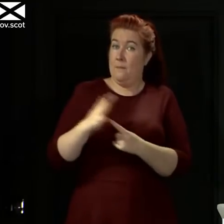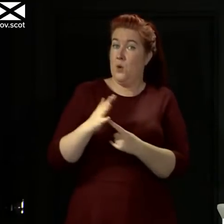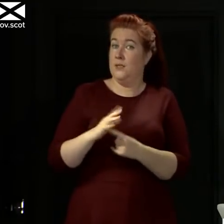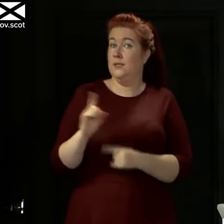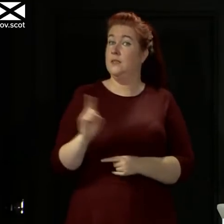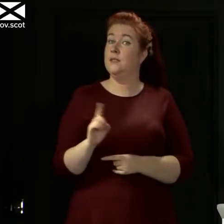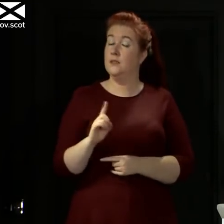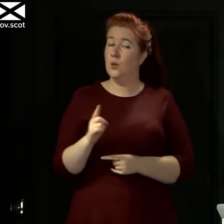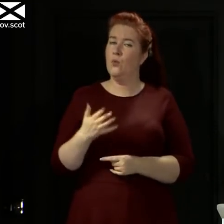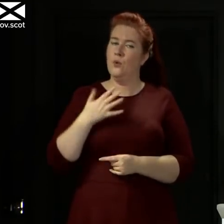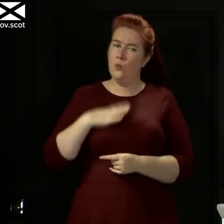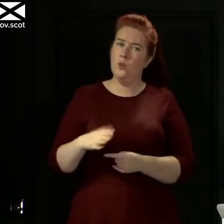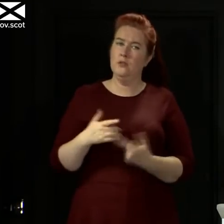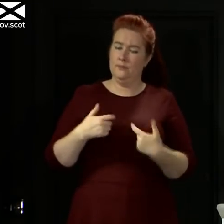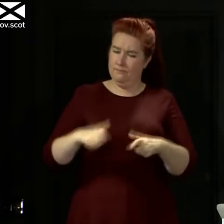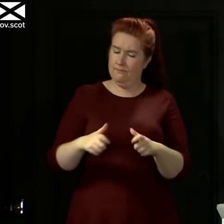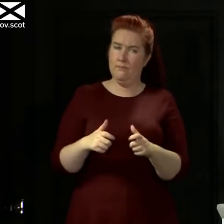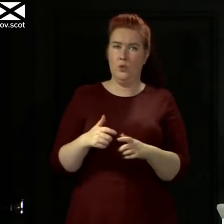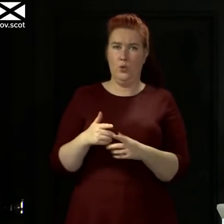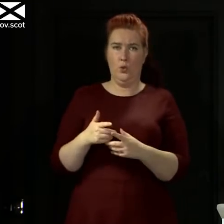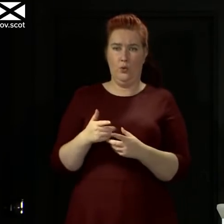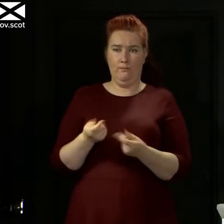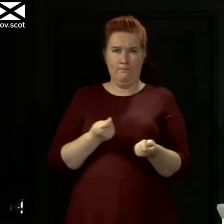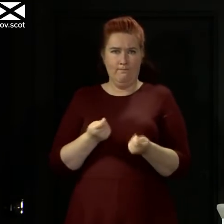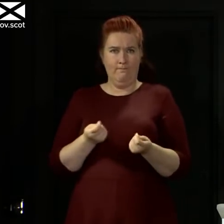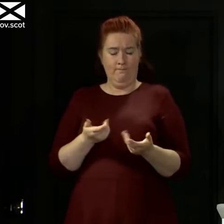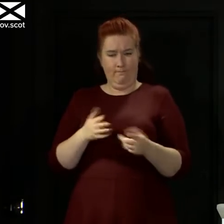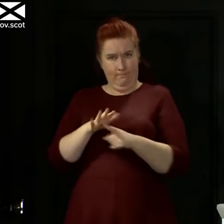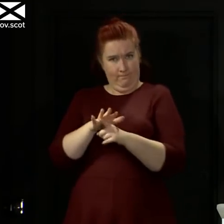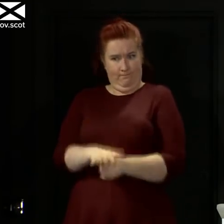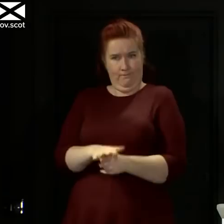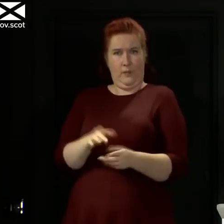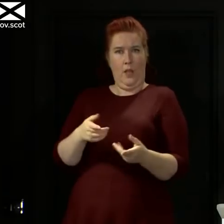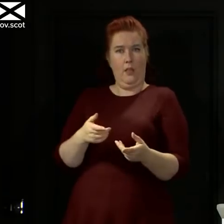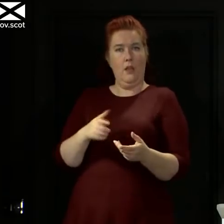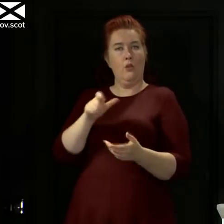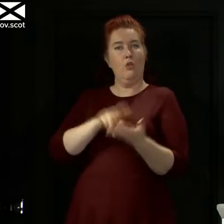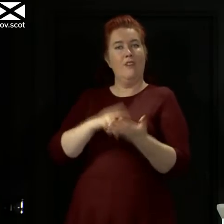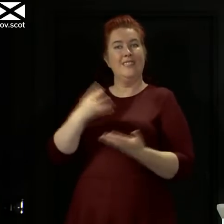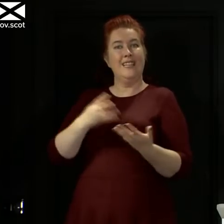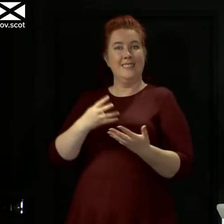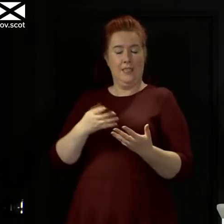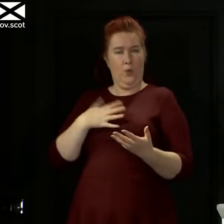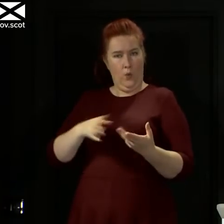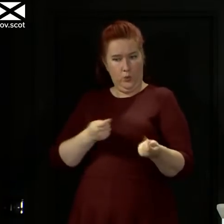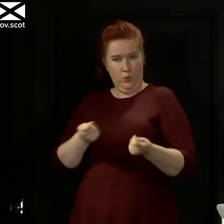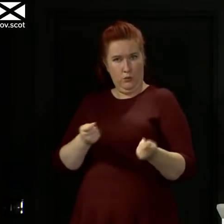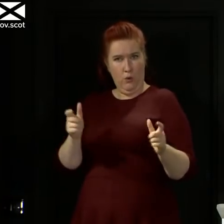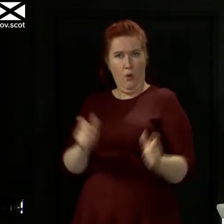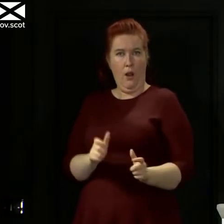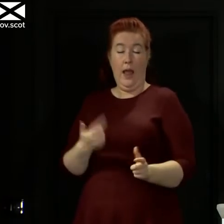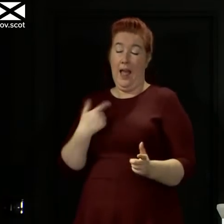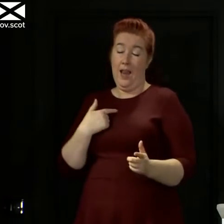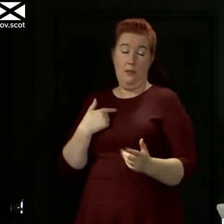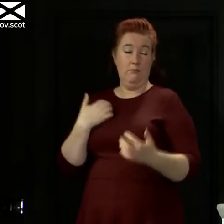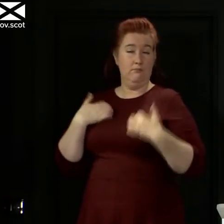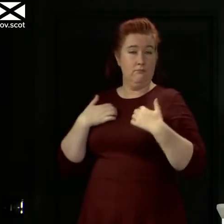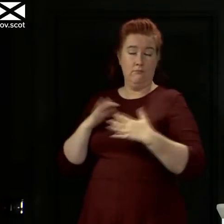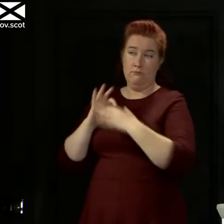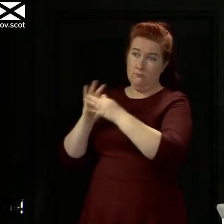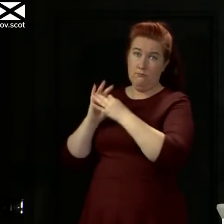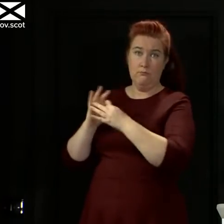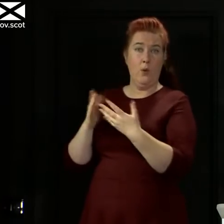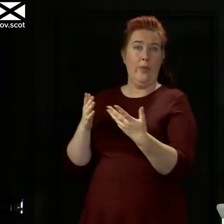continuing to suppress COVID, and I look forward to working with the UK government on that basis. And we've got our political